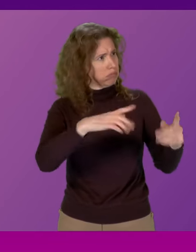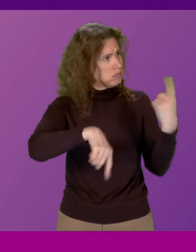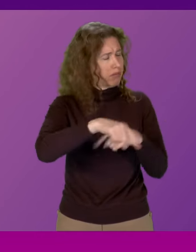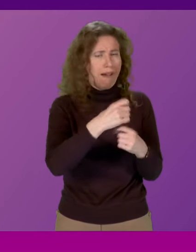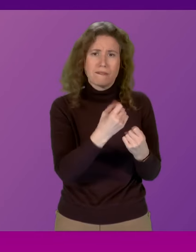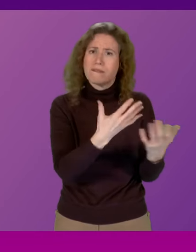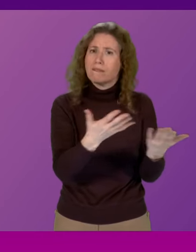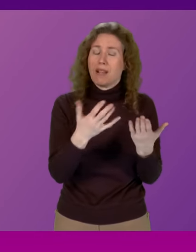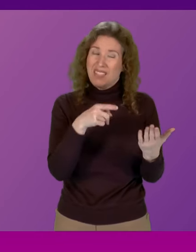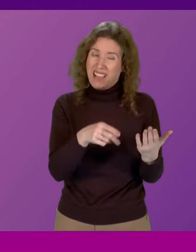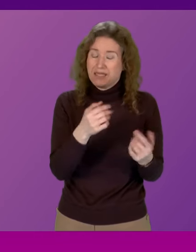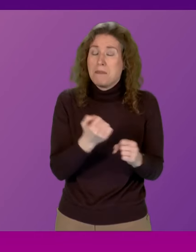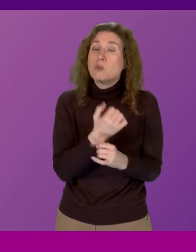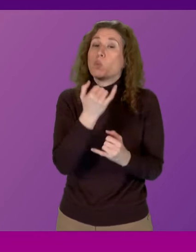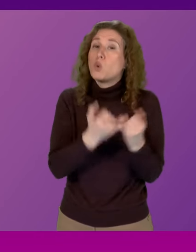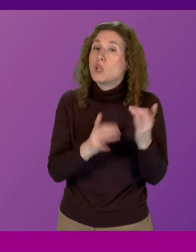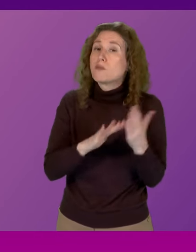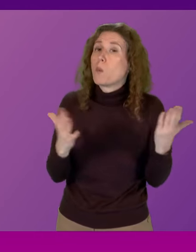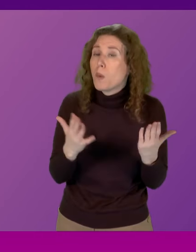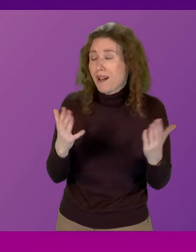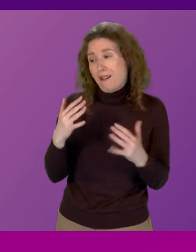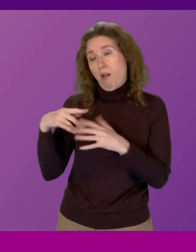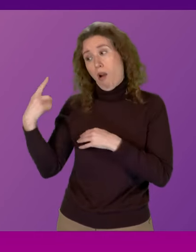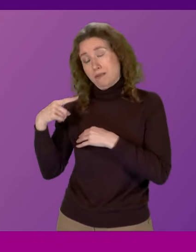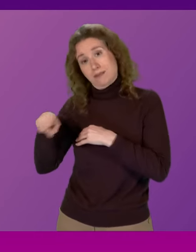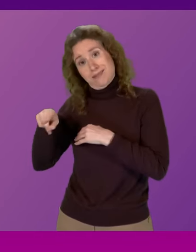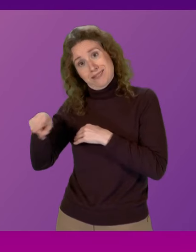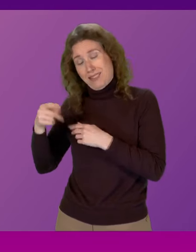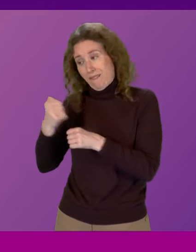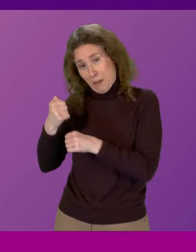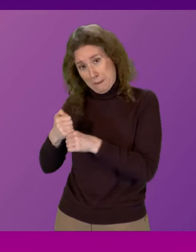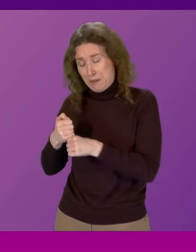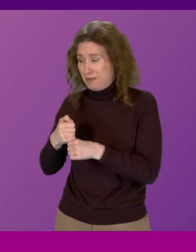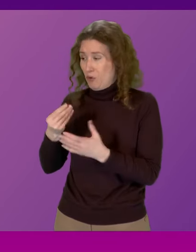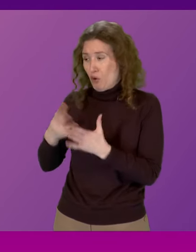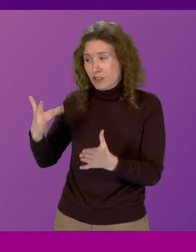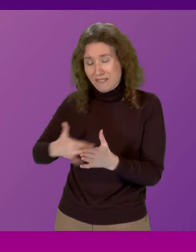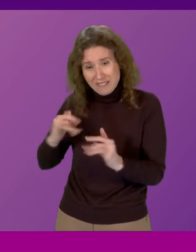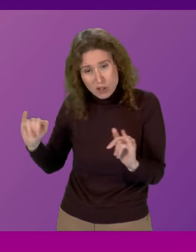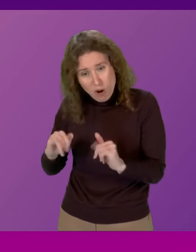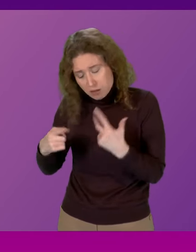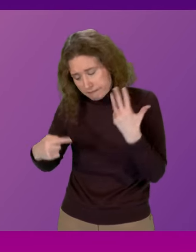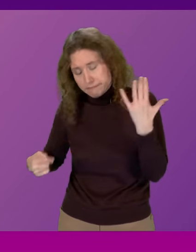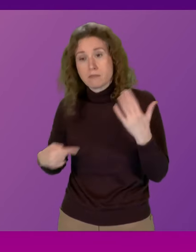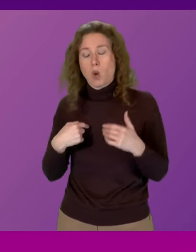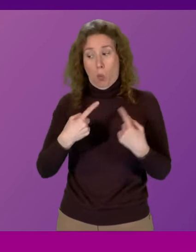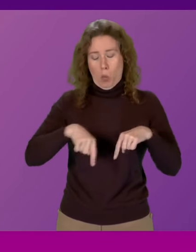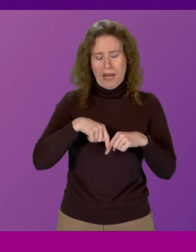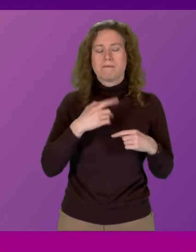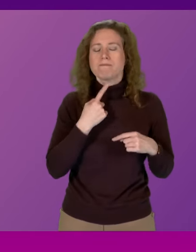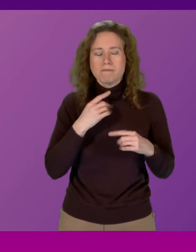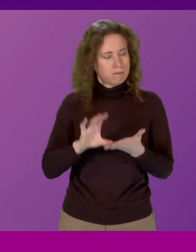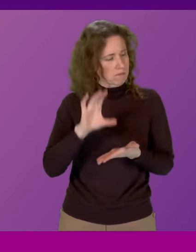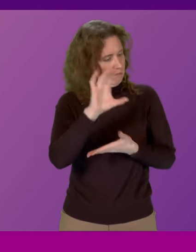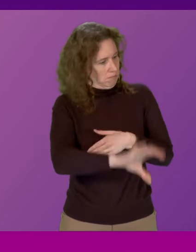that has been exacerbated by the Westminster cost of living crisis and I hope the decision to fund them for the next three